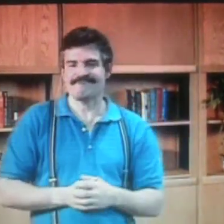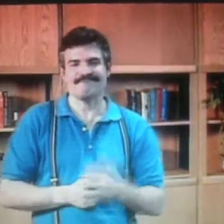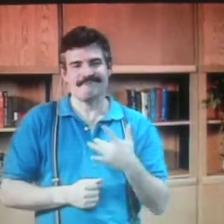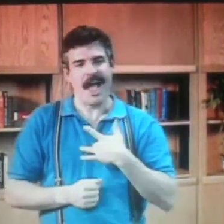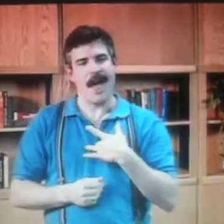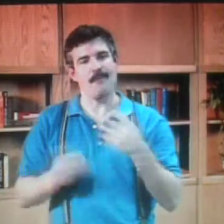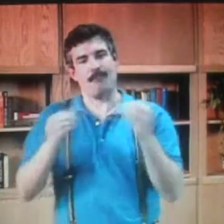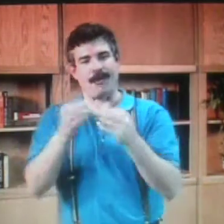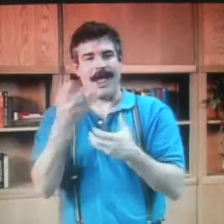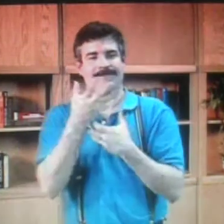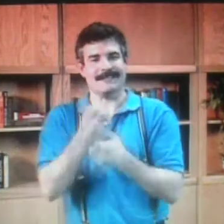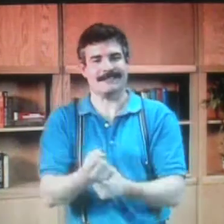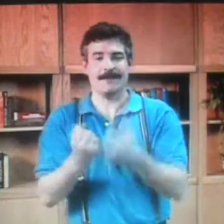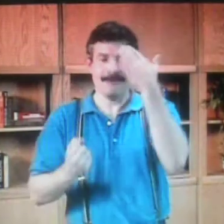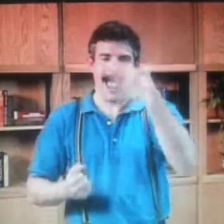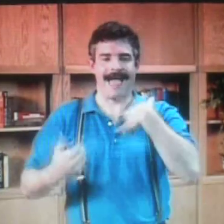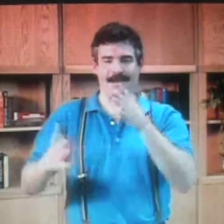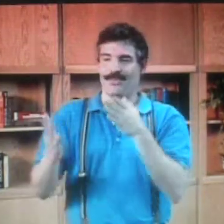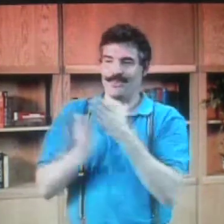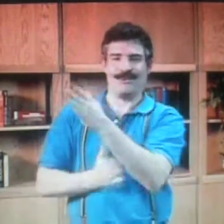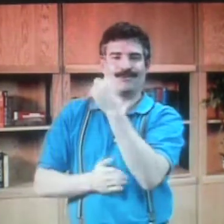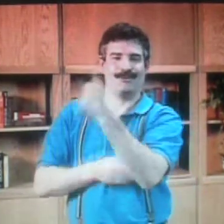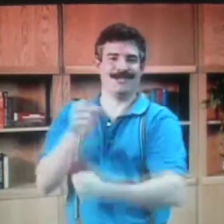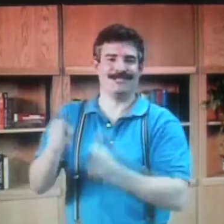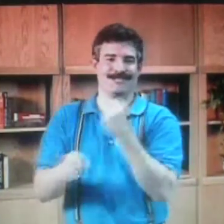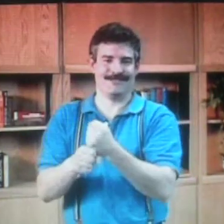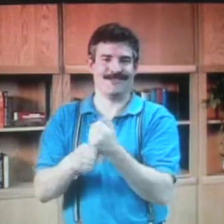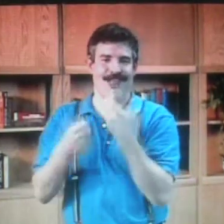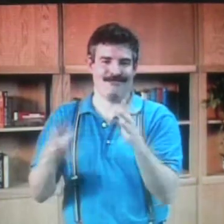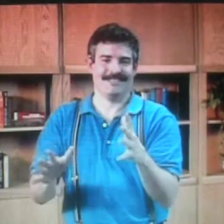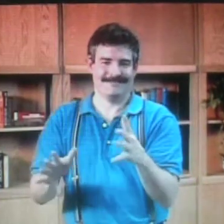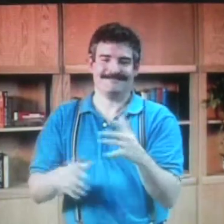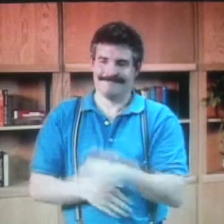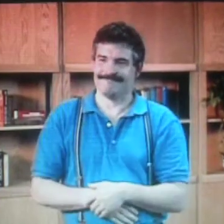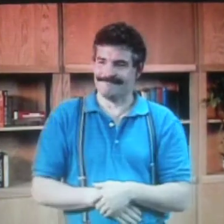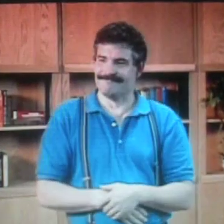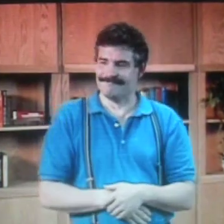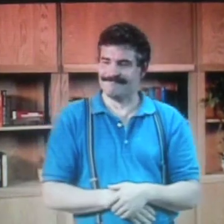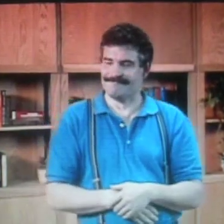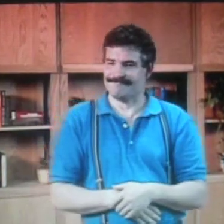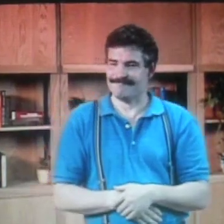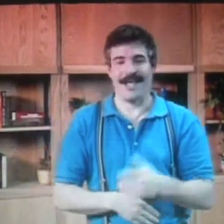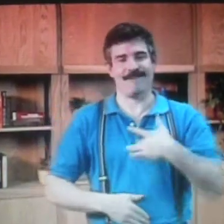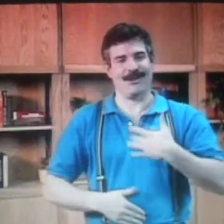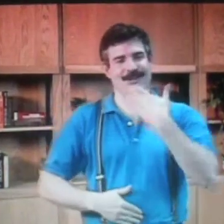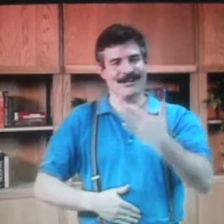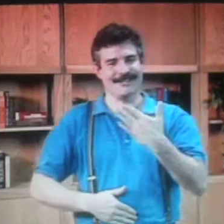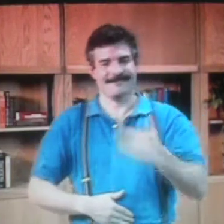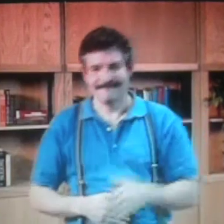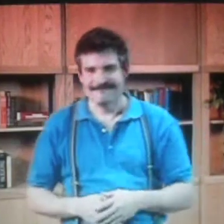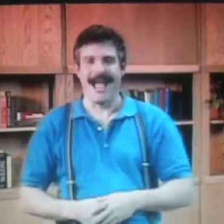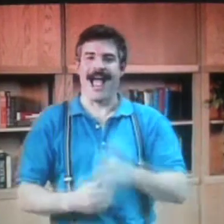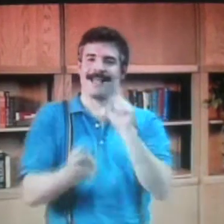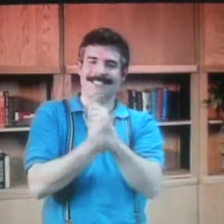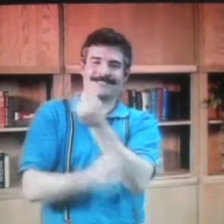So I entered Penn State University. I was already confident because I already attended a year there.